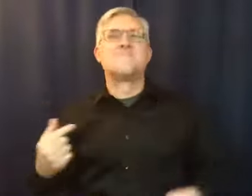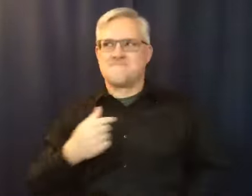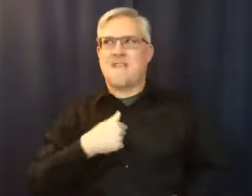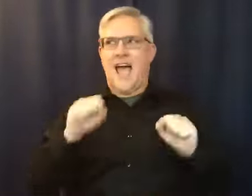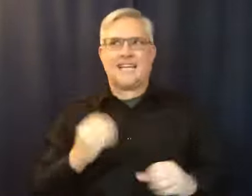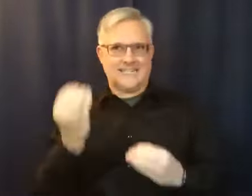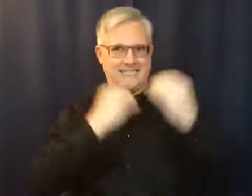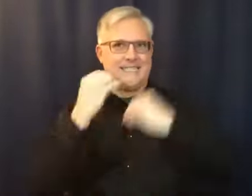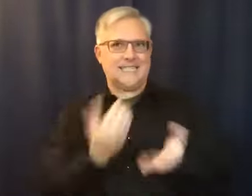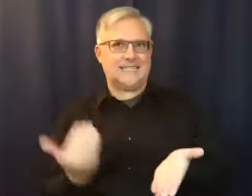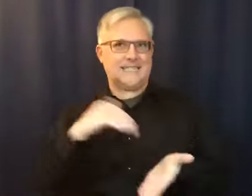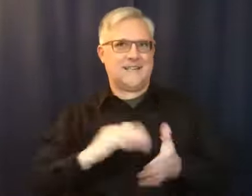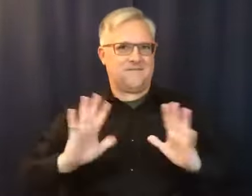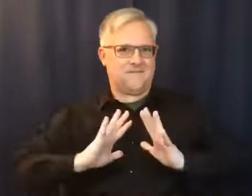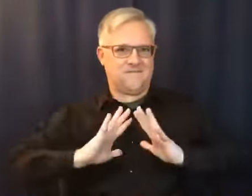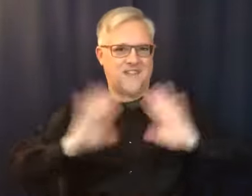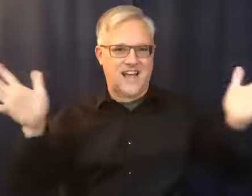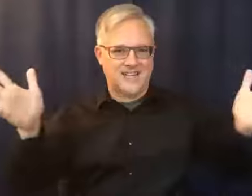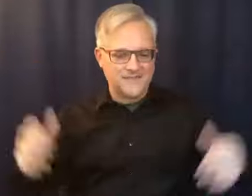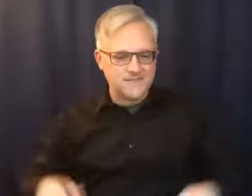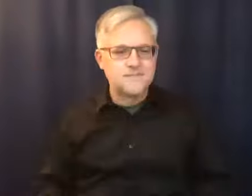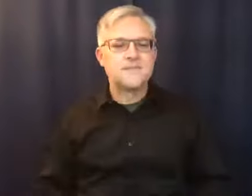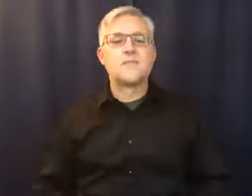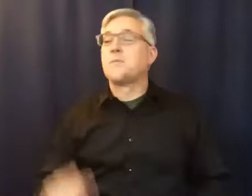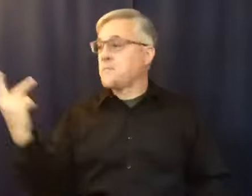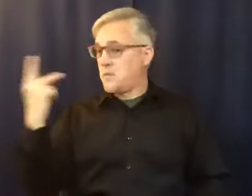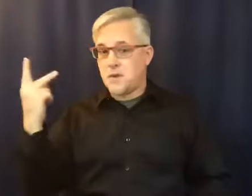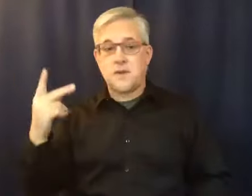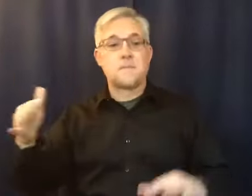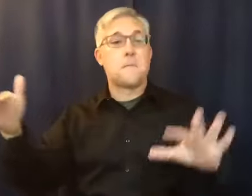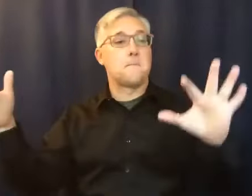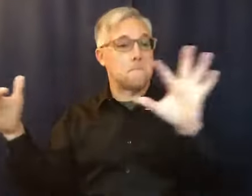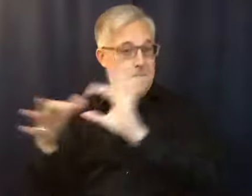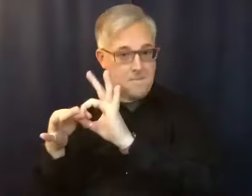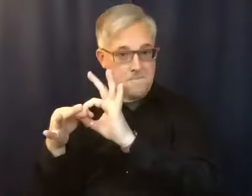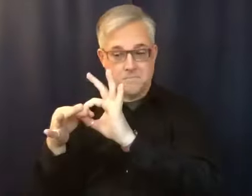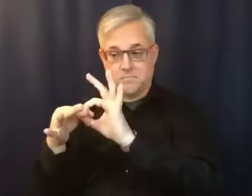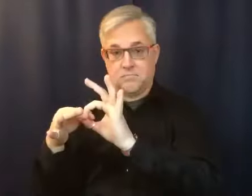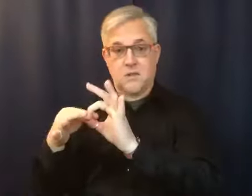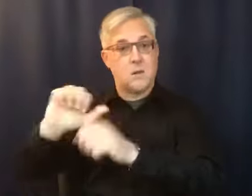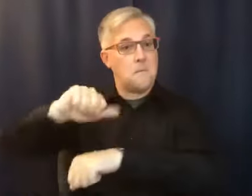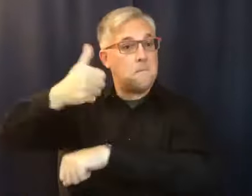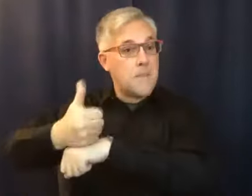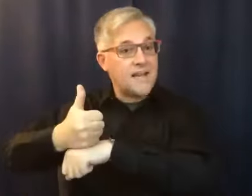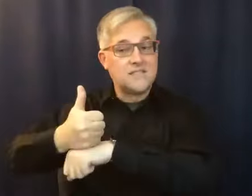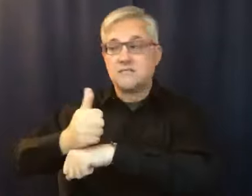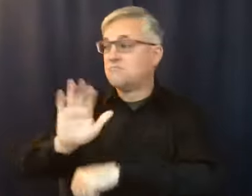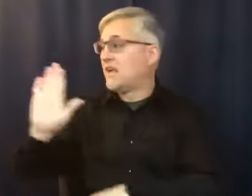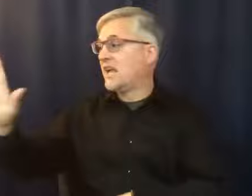So we had this relationship that was based on his drinking and my